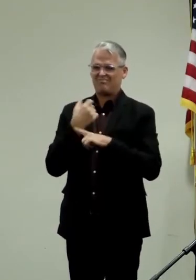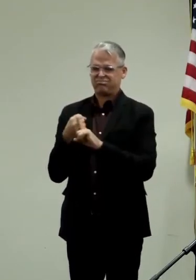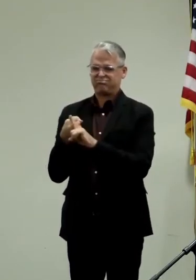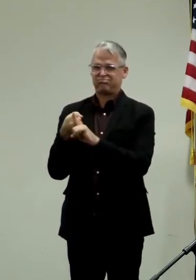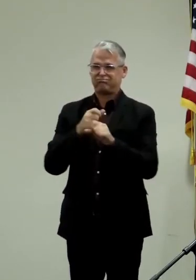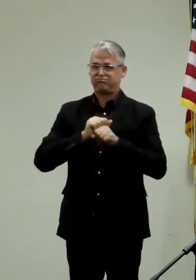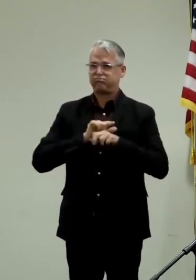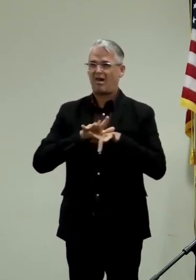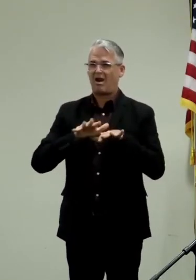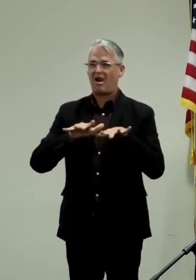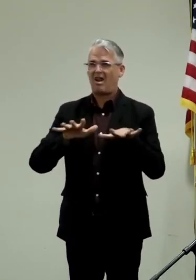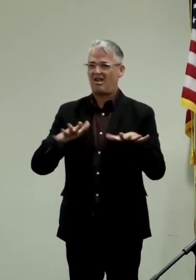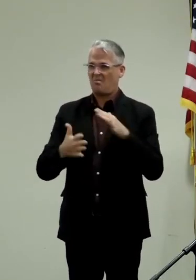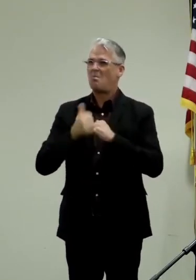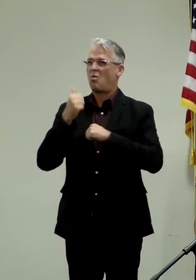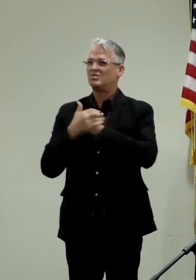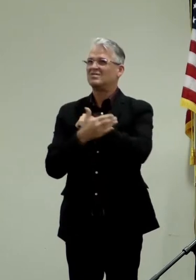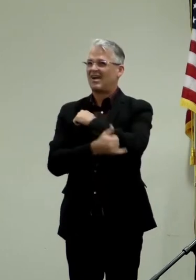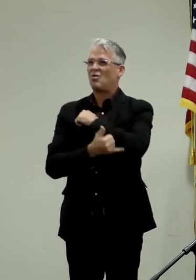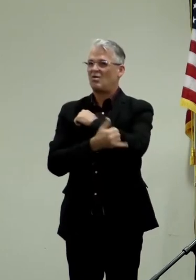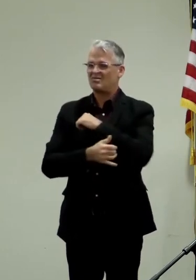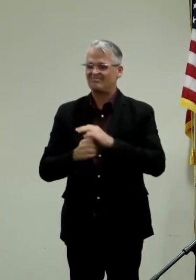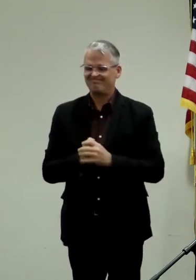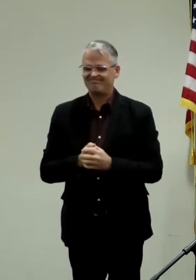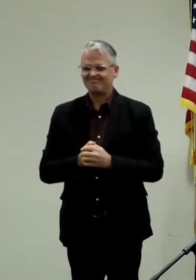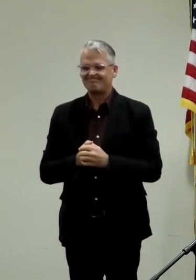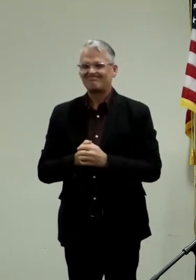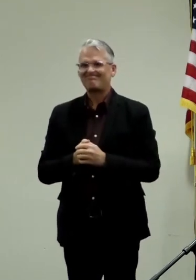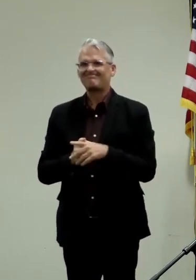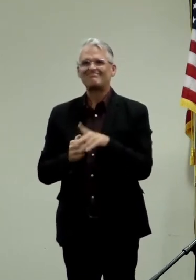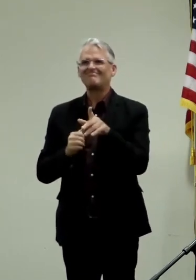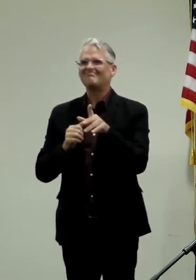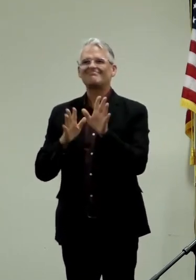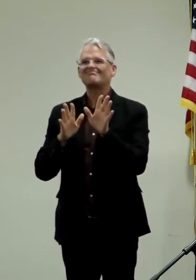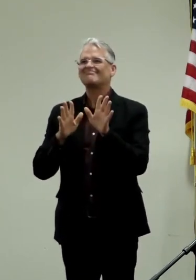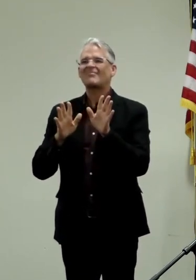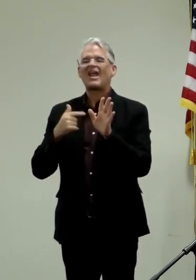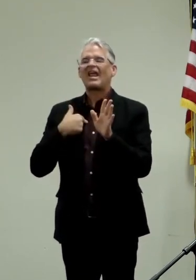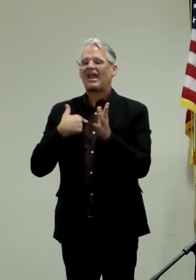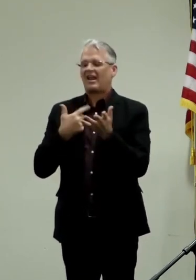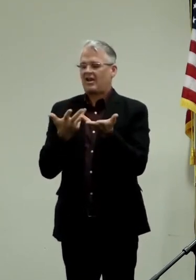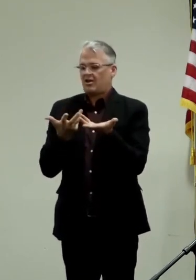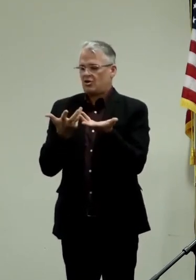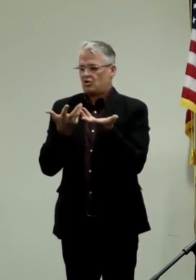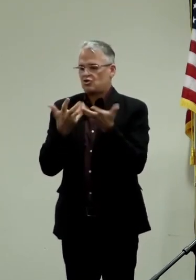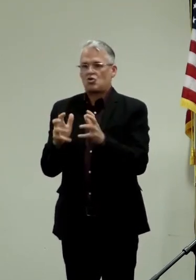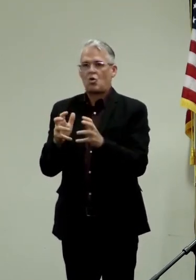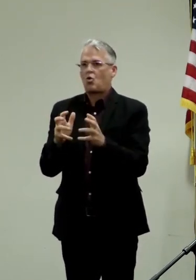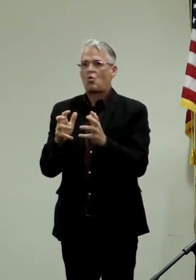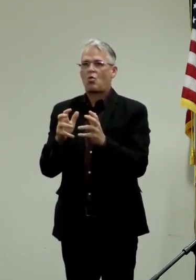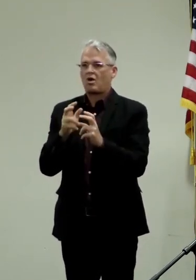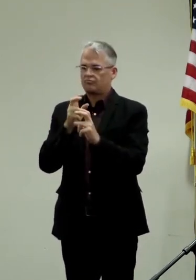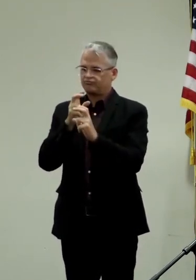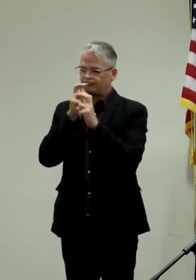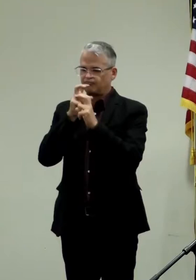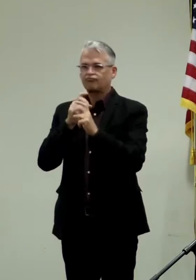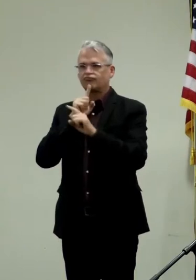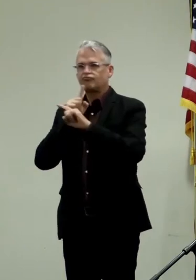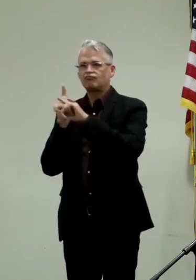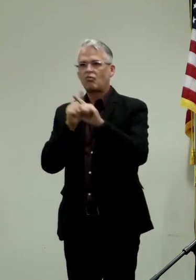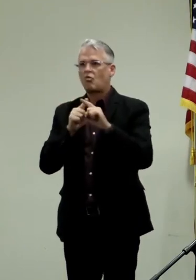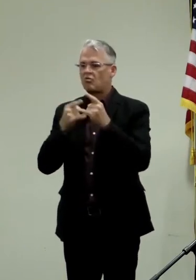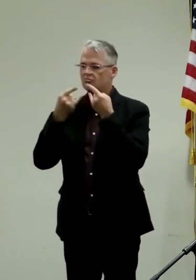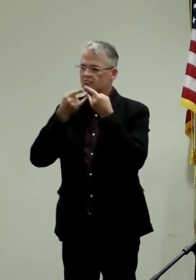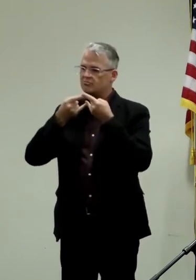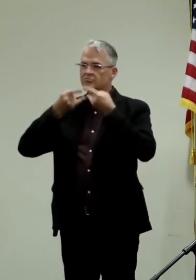last thing I wanted to do was to require Nevadans to put their masks back on, especially those who did the right thing and